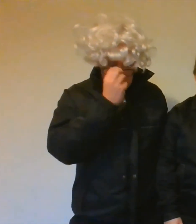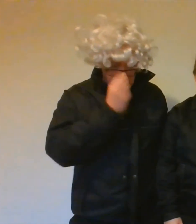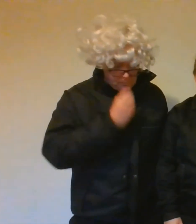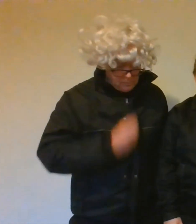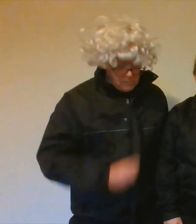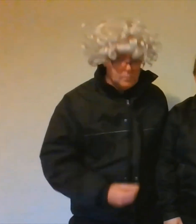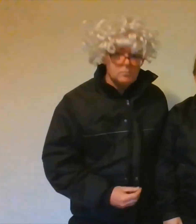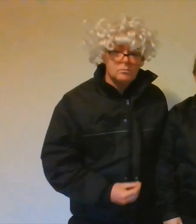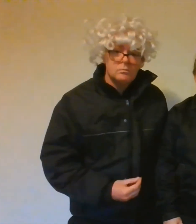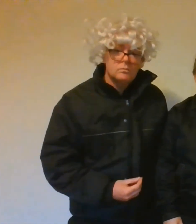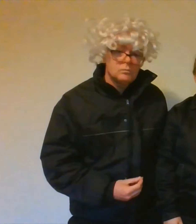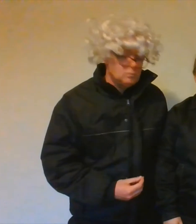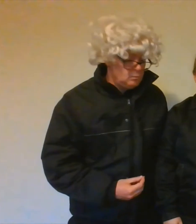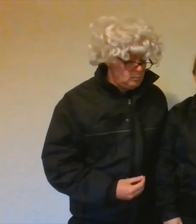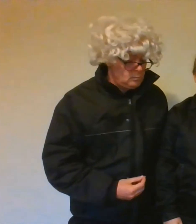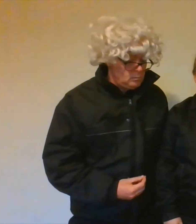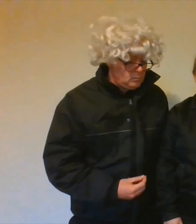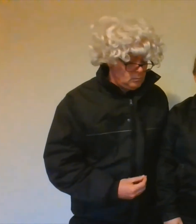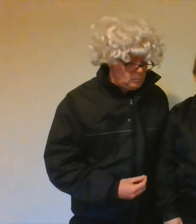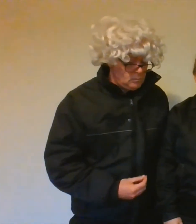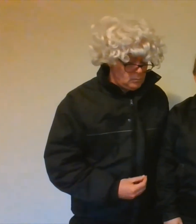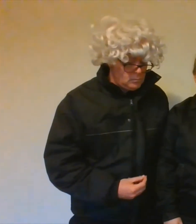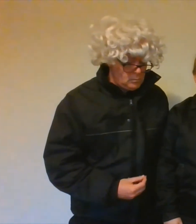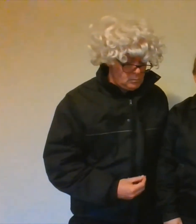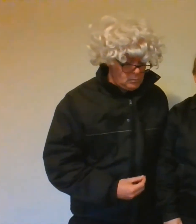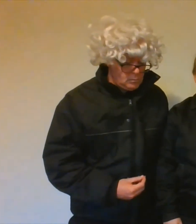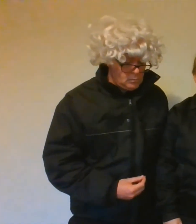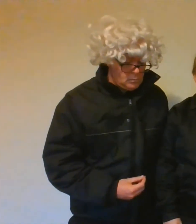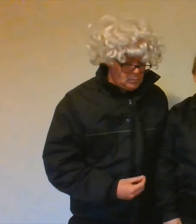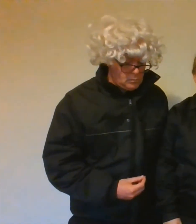there. I give you my roadmap out of lockdown.